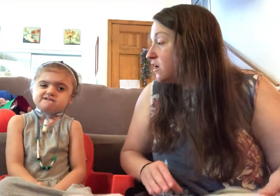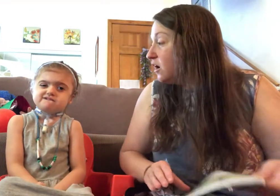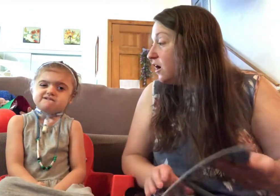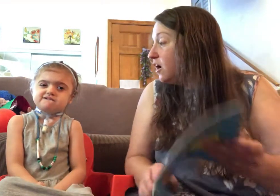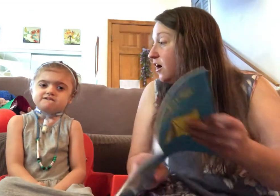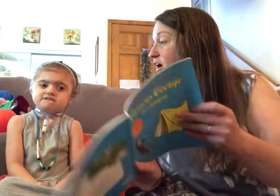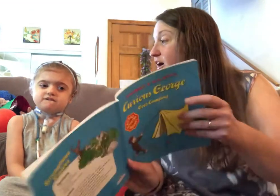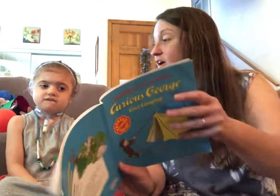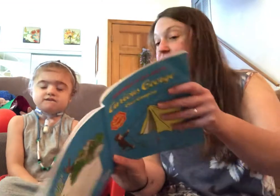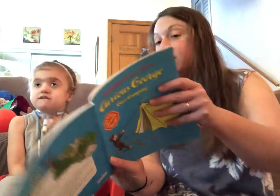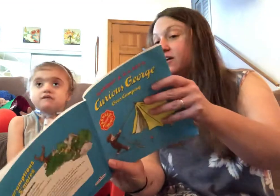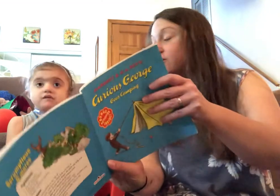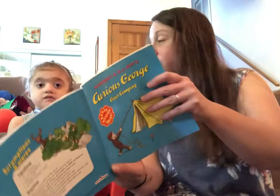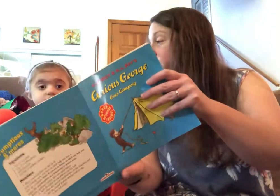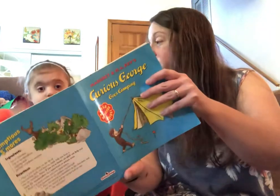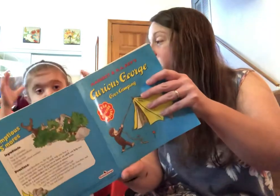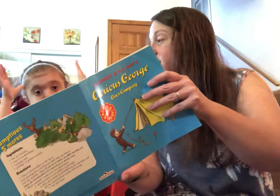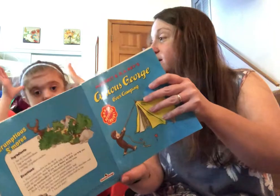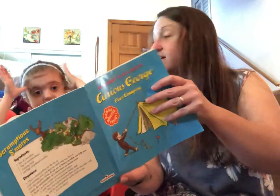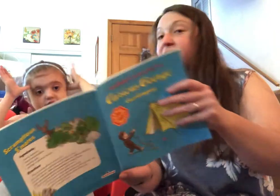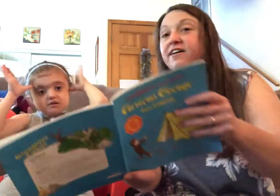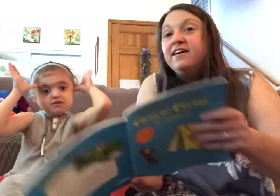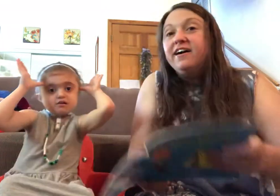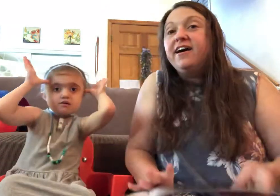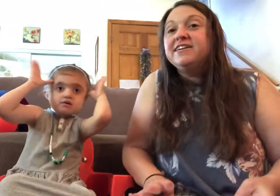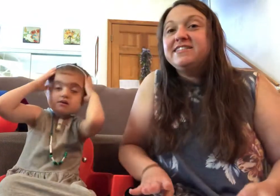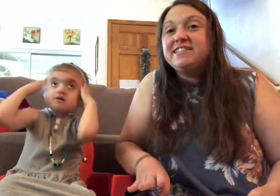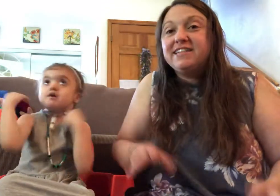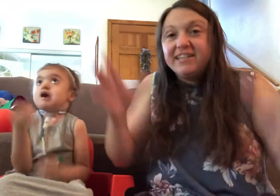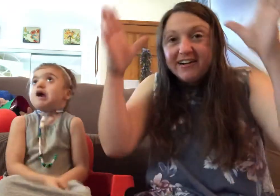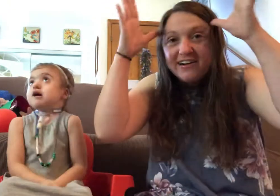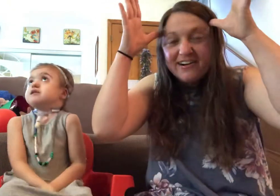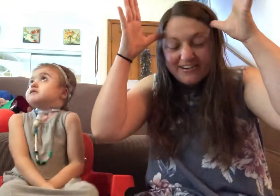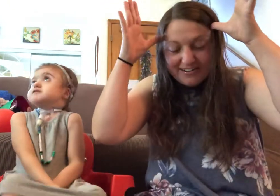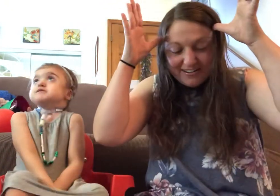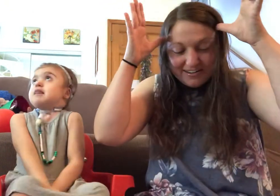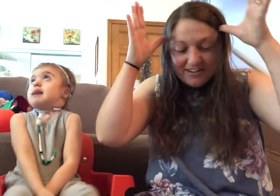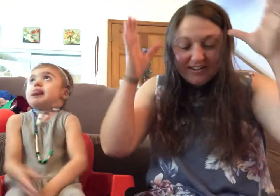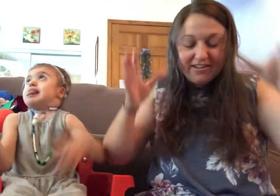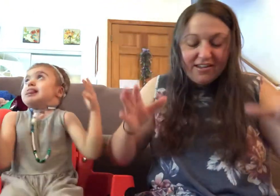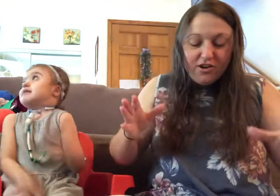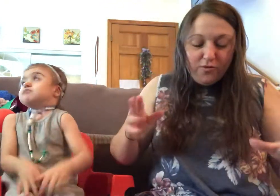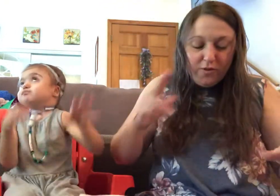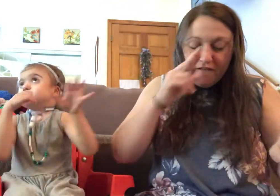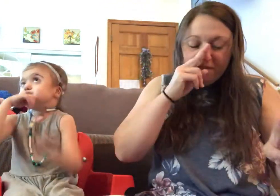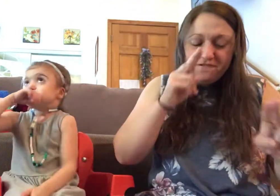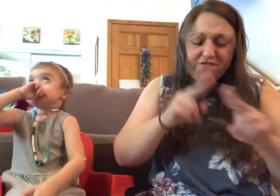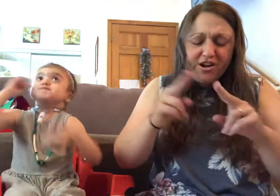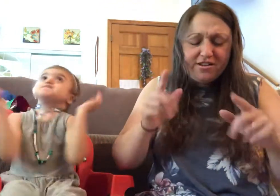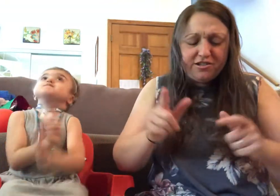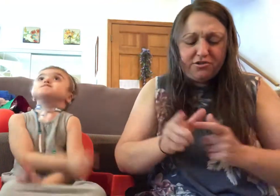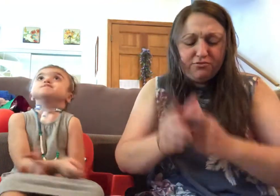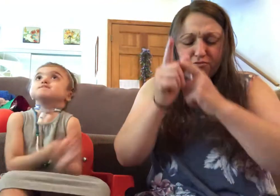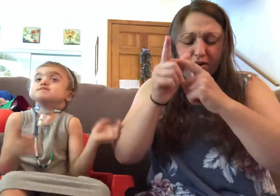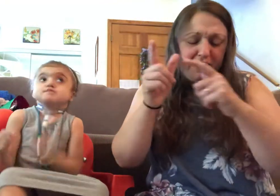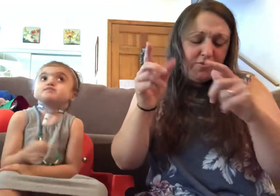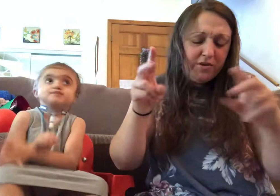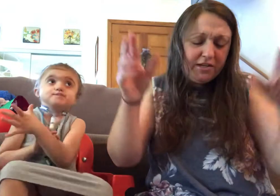a... What was it? A deer. What fun to run with a